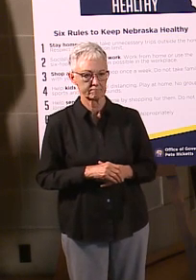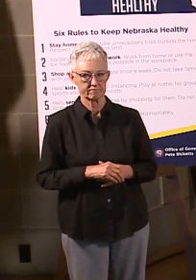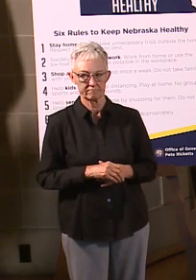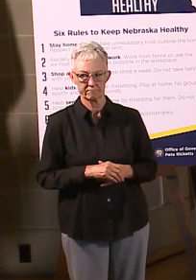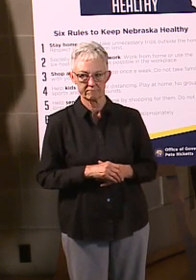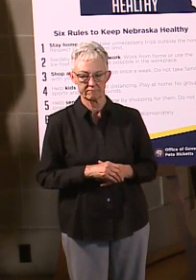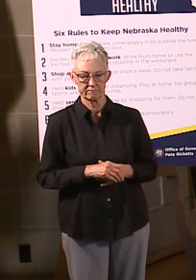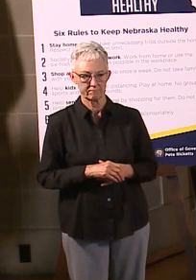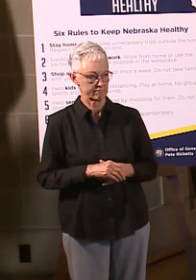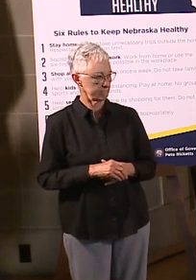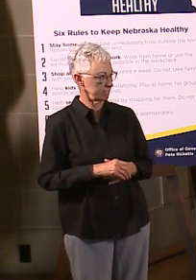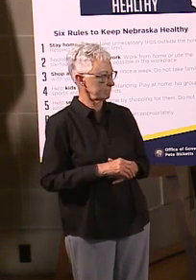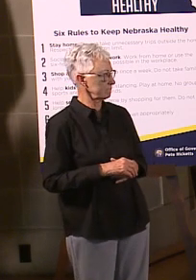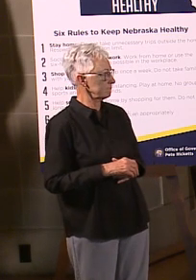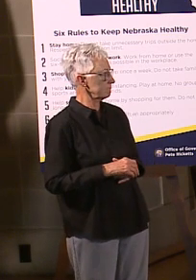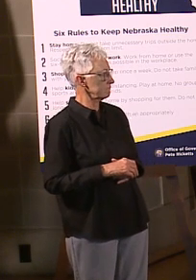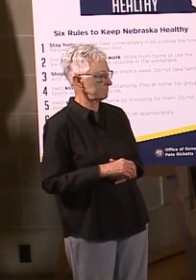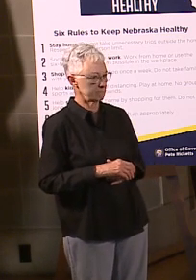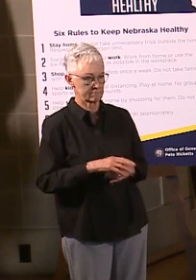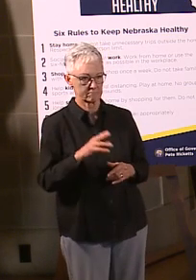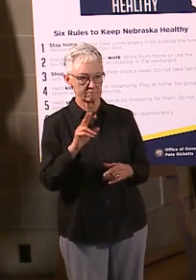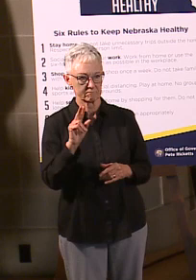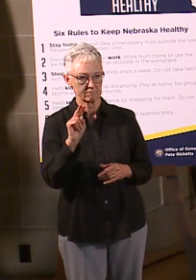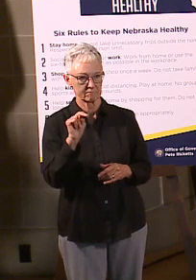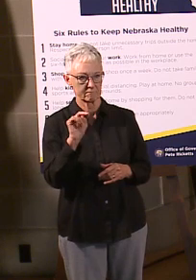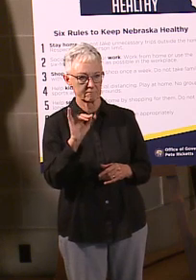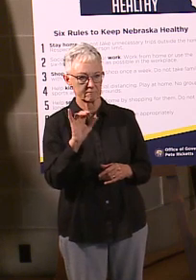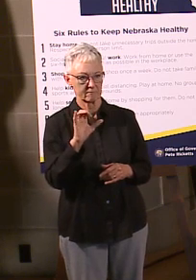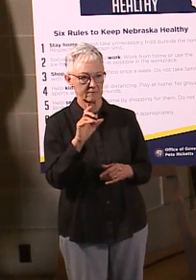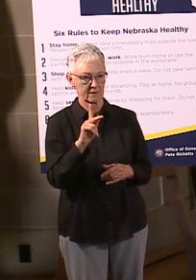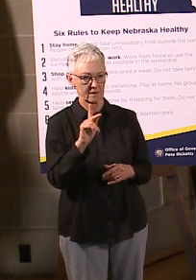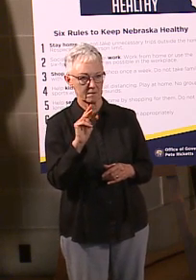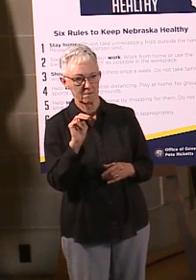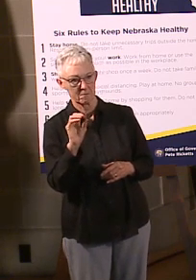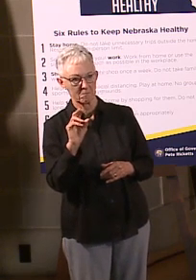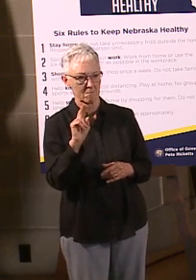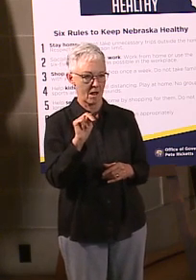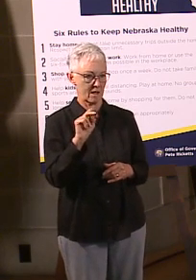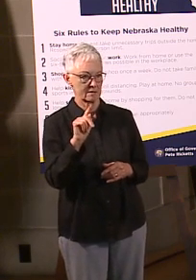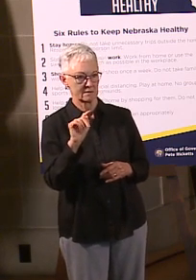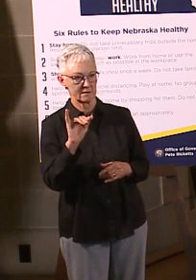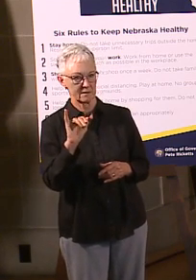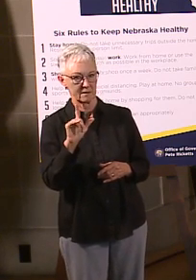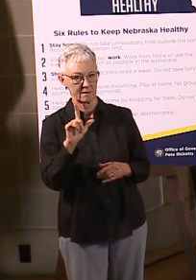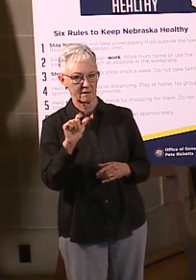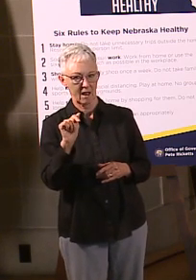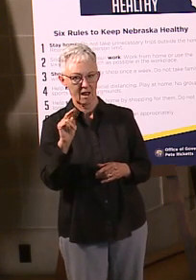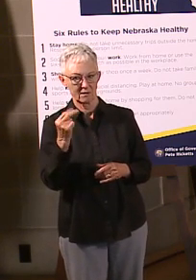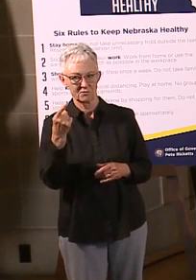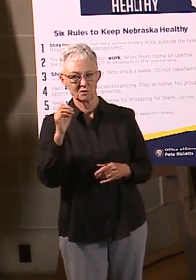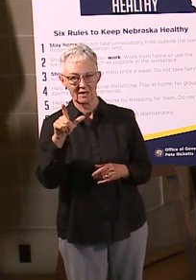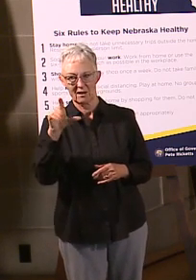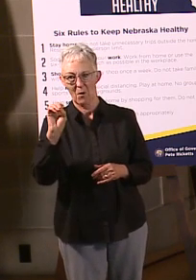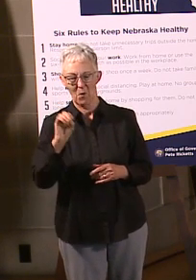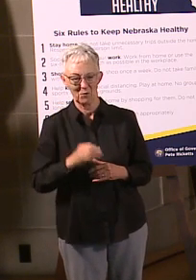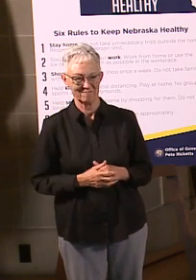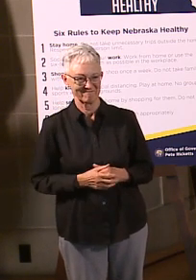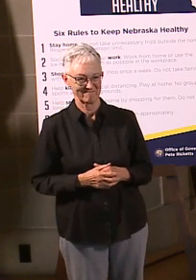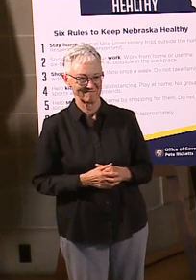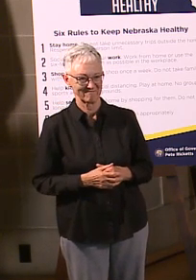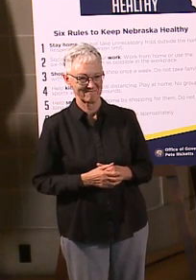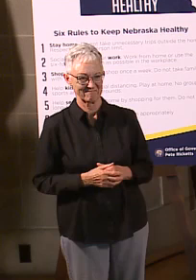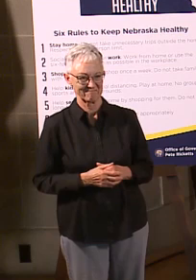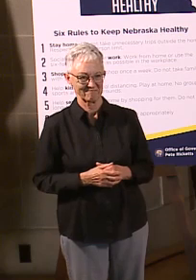Nick Montanagelo. Did I get that right? Montanagelo? Oh, yeah, pretty close. All right. Sorry, Nick. Anyway, a viewer has a